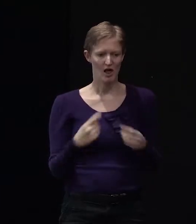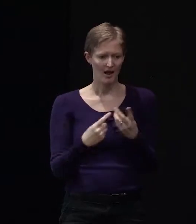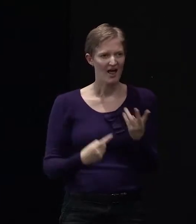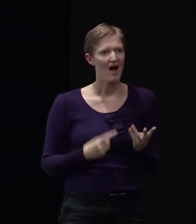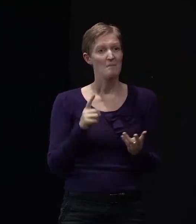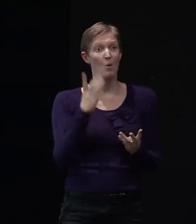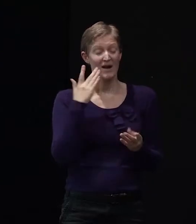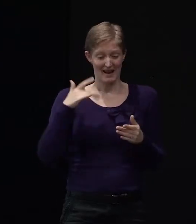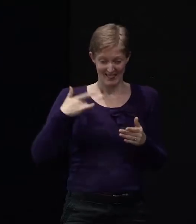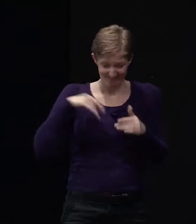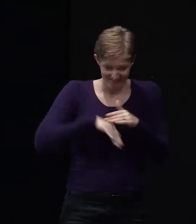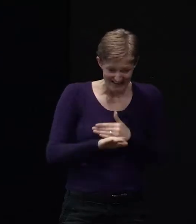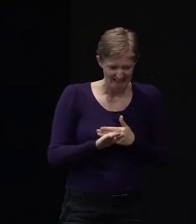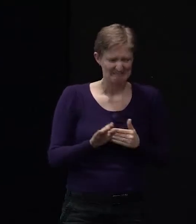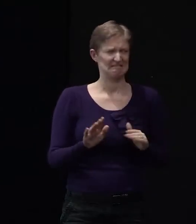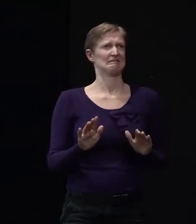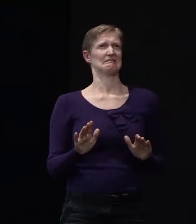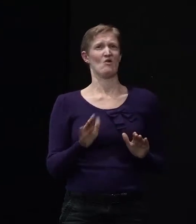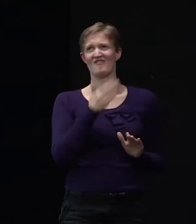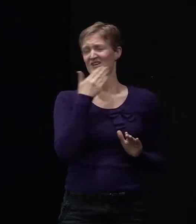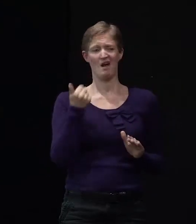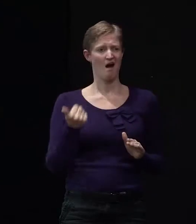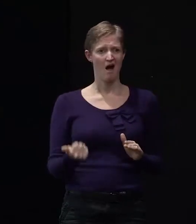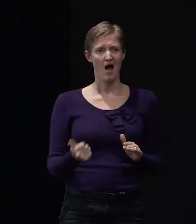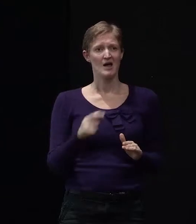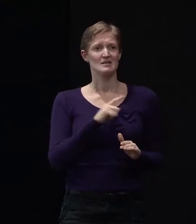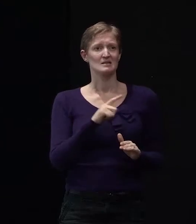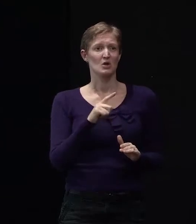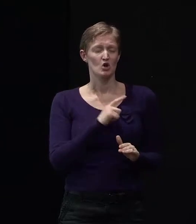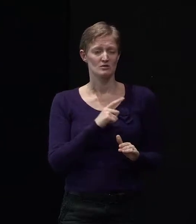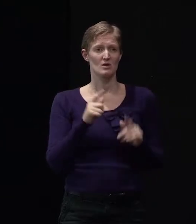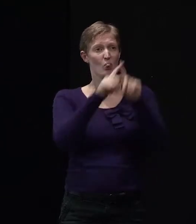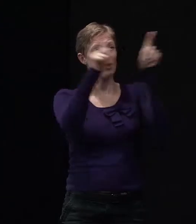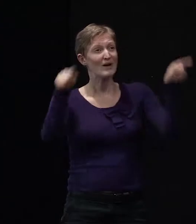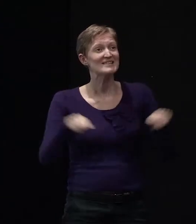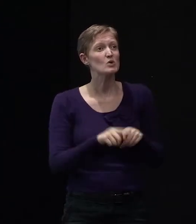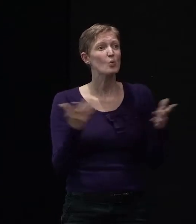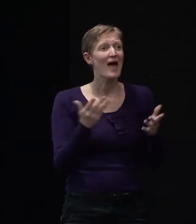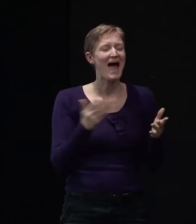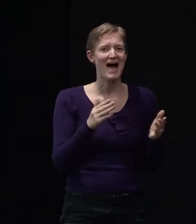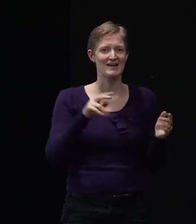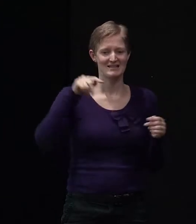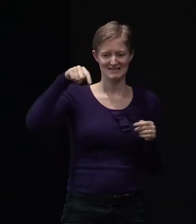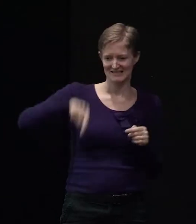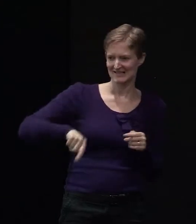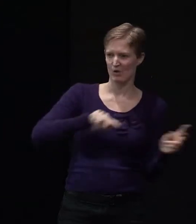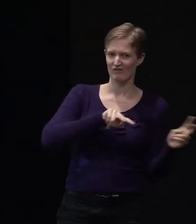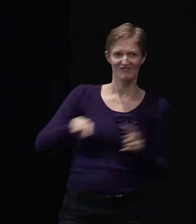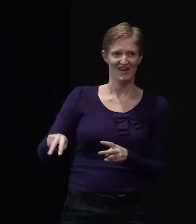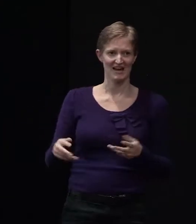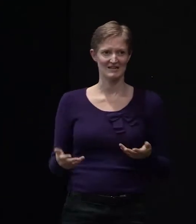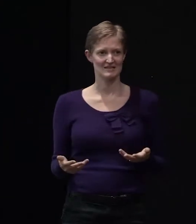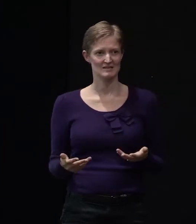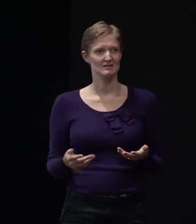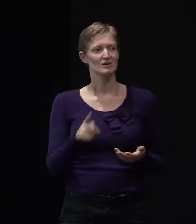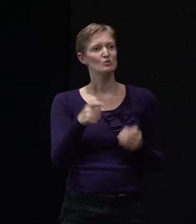terrible to live in because the builders built it with all the large windows facing south. You drive through subdivision